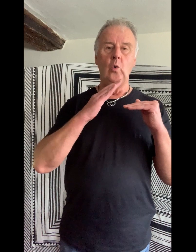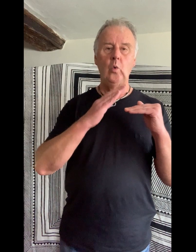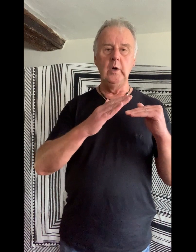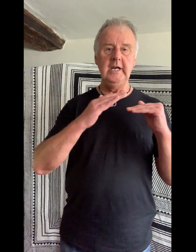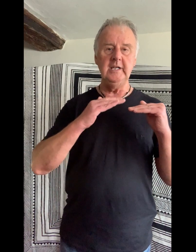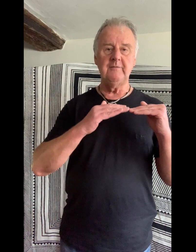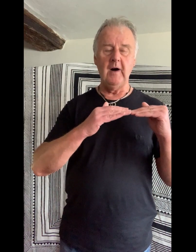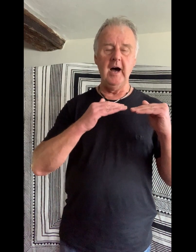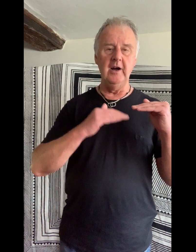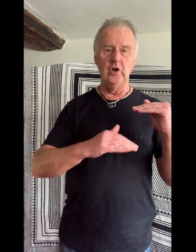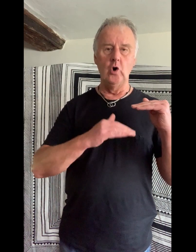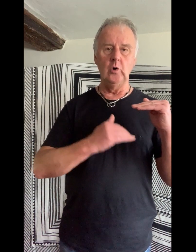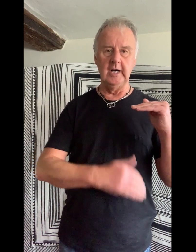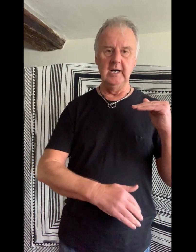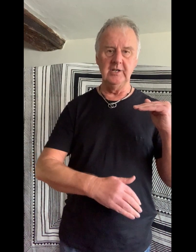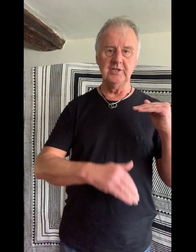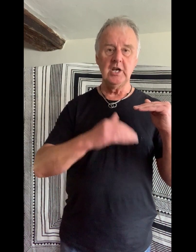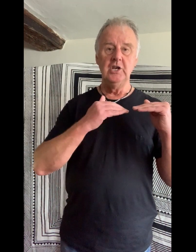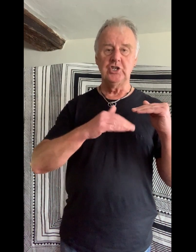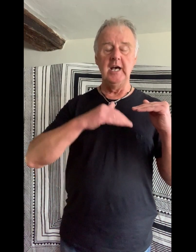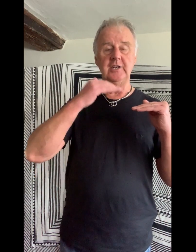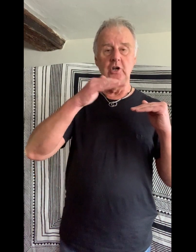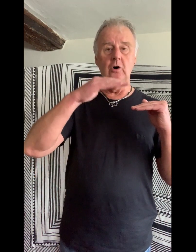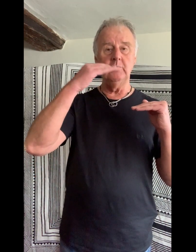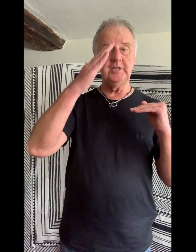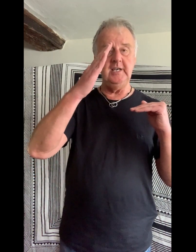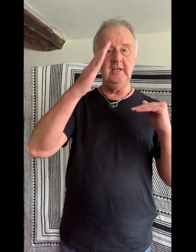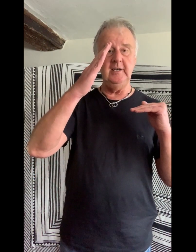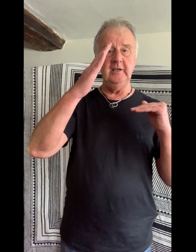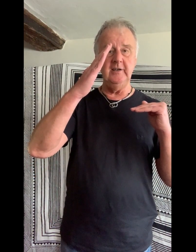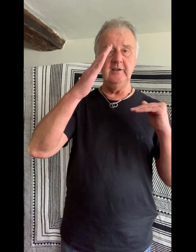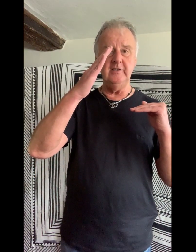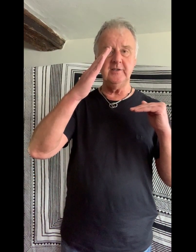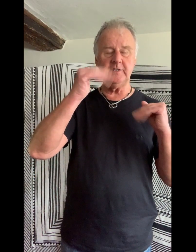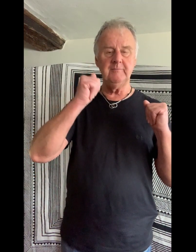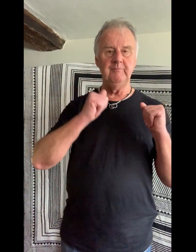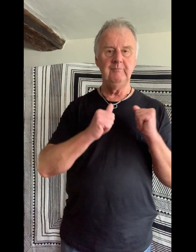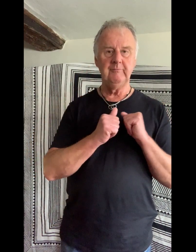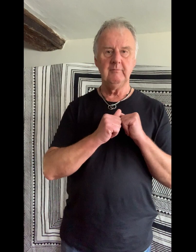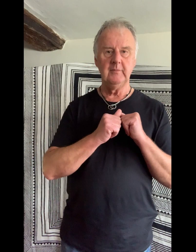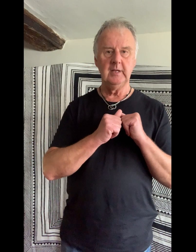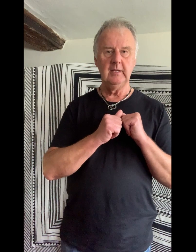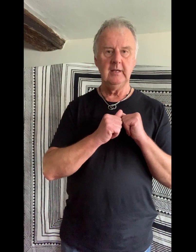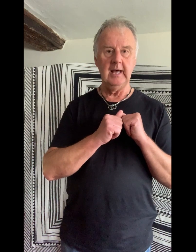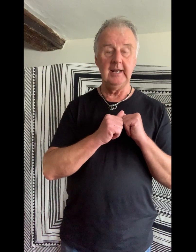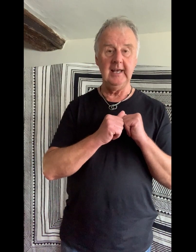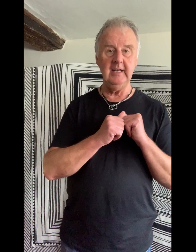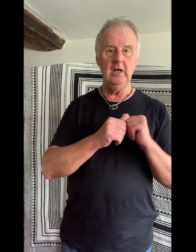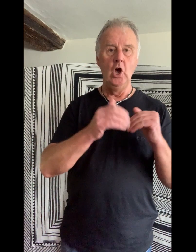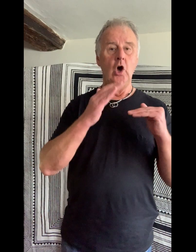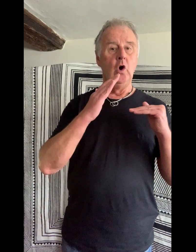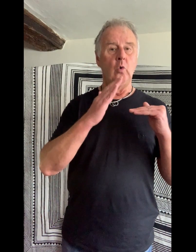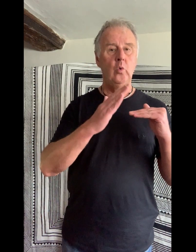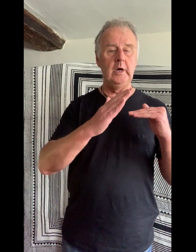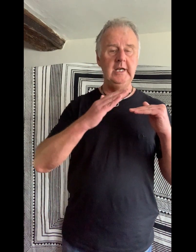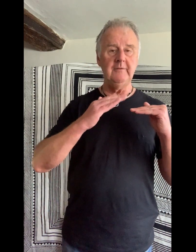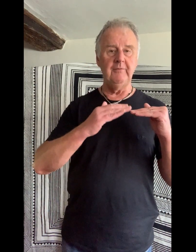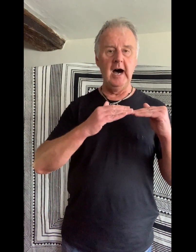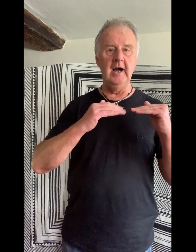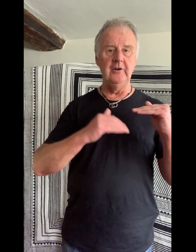We'd fire no guns. Shed no tears. And again. We'd fire